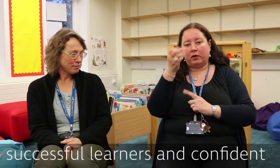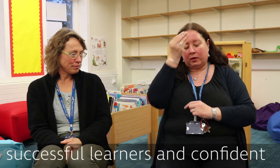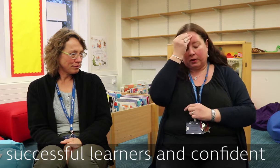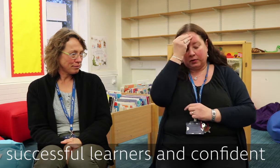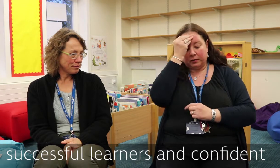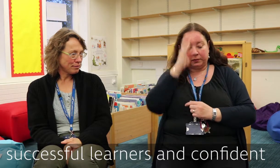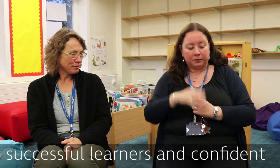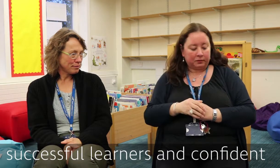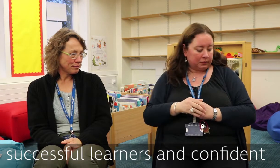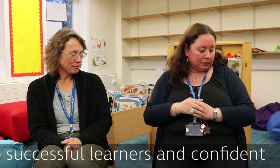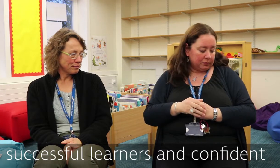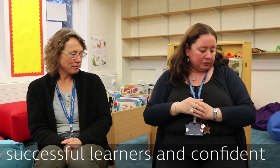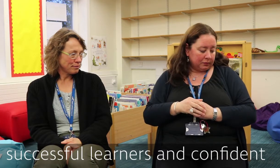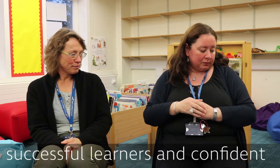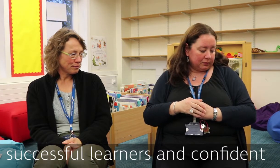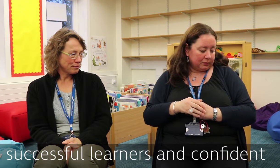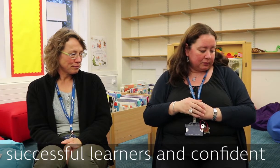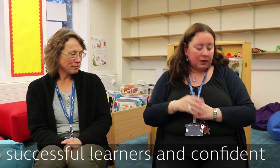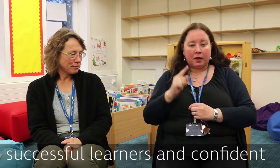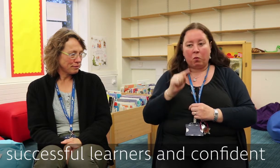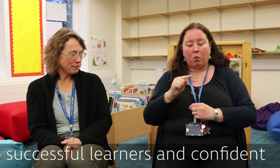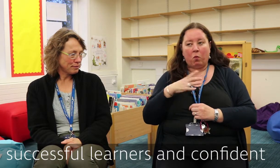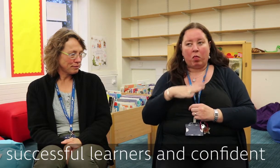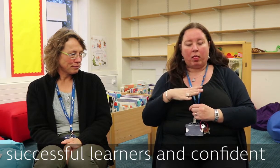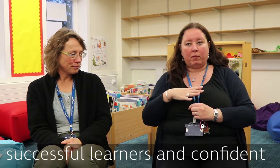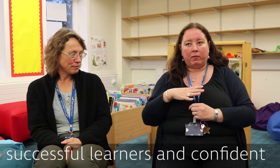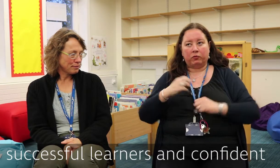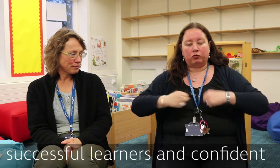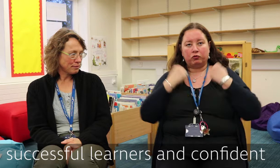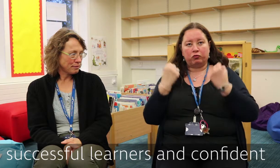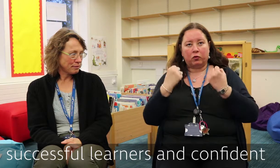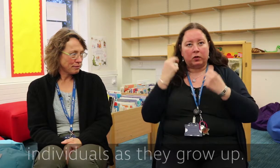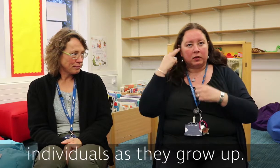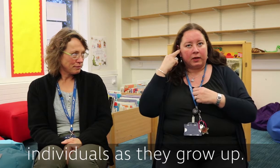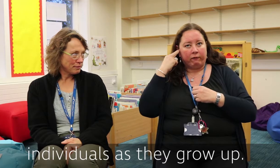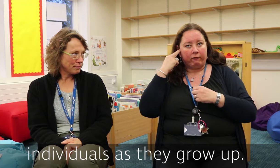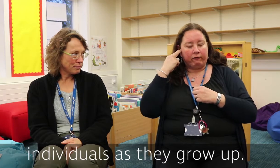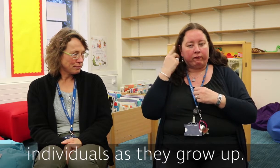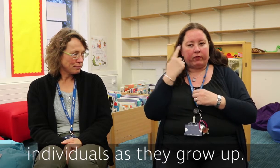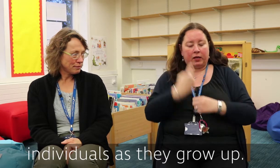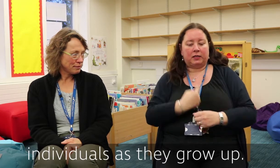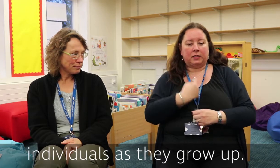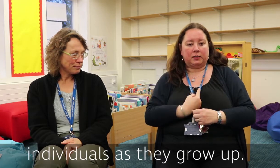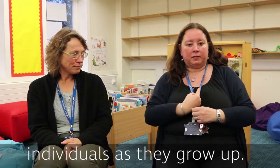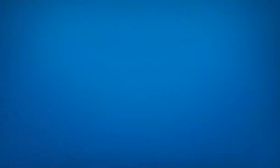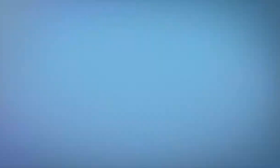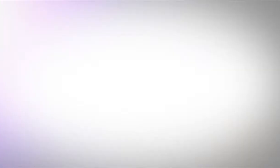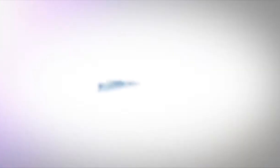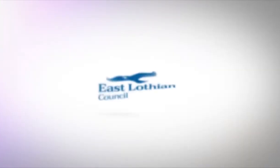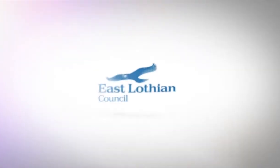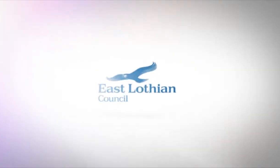not